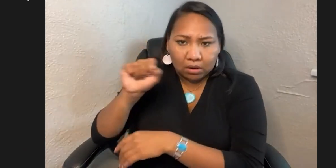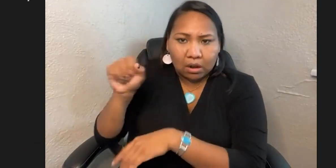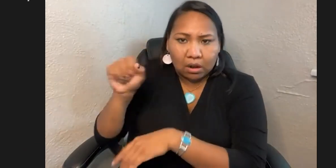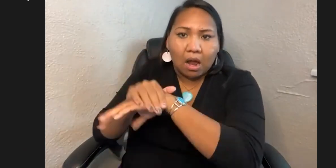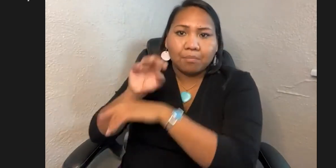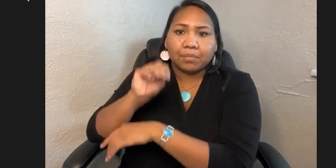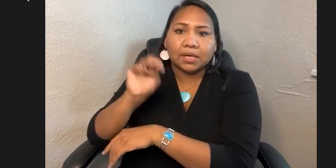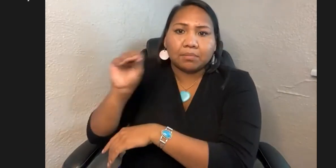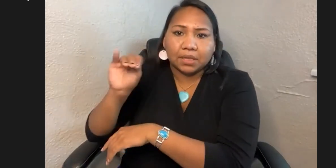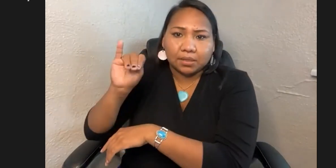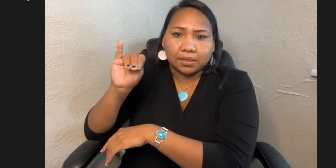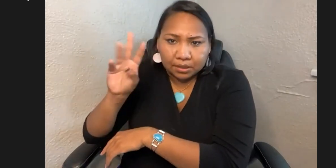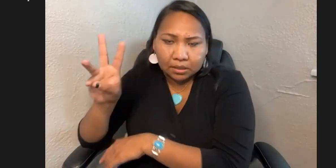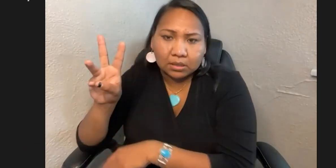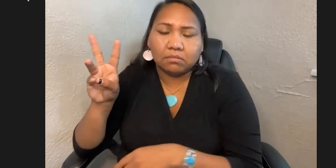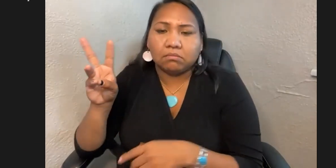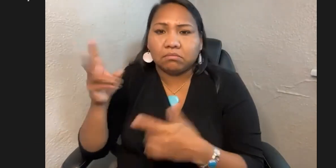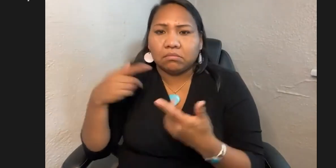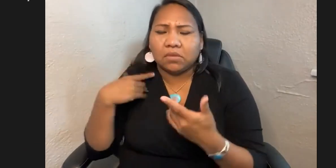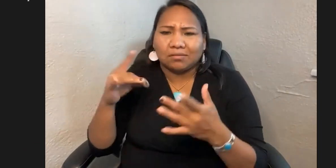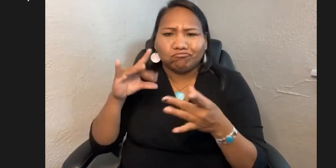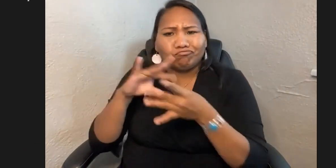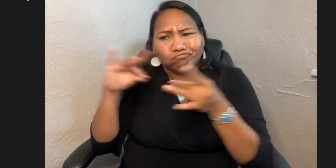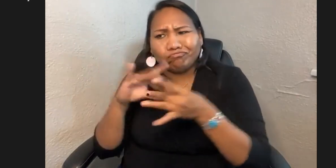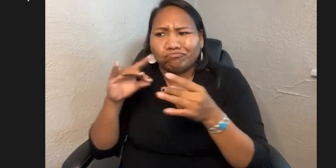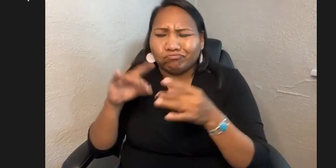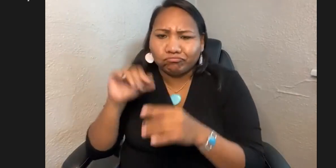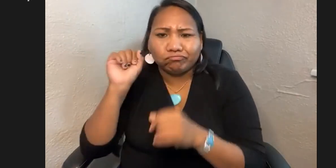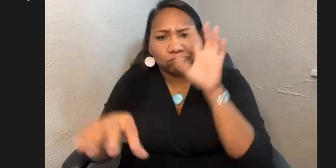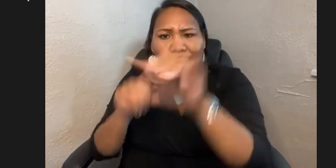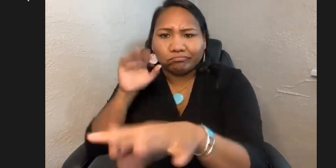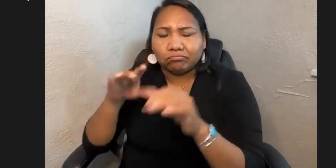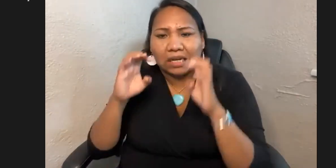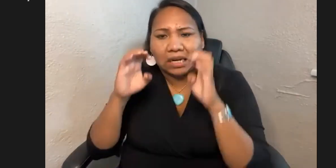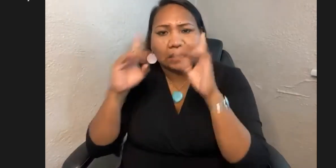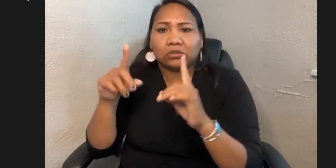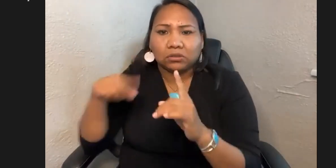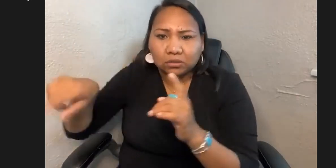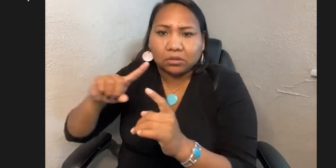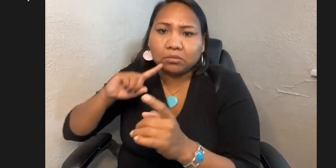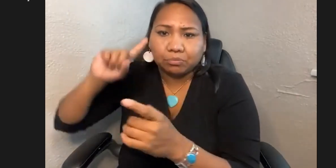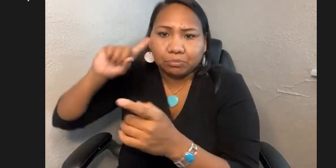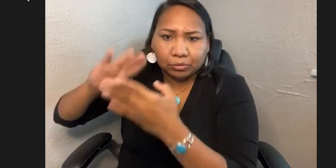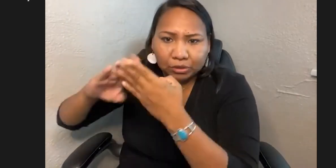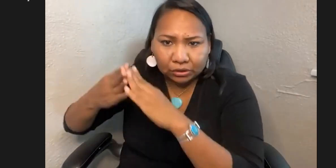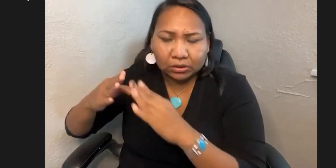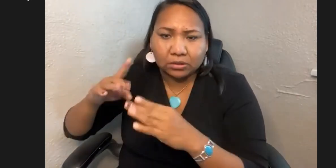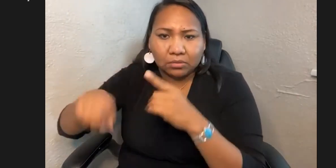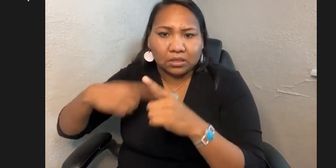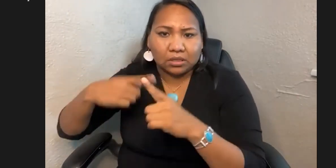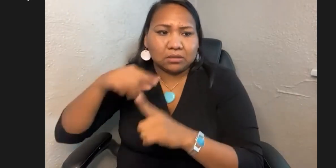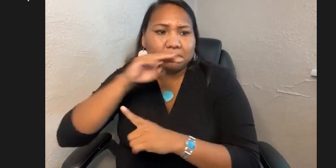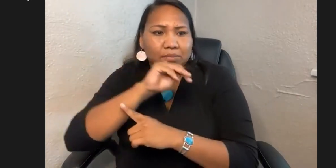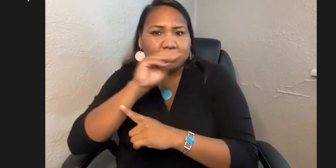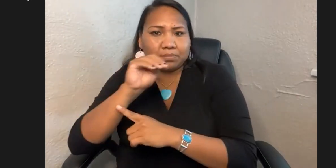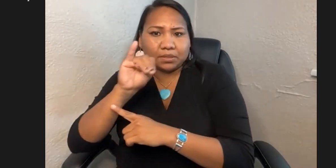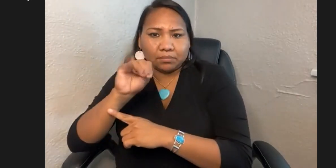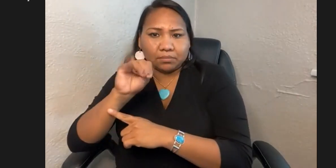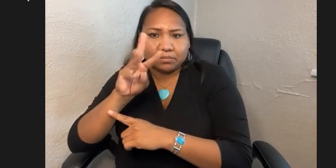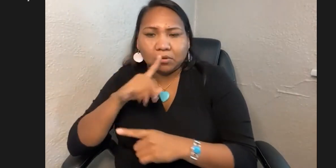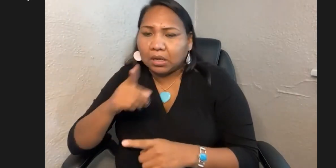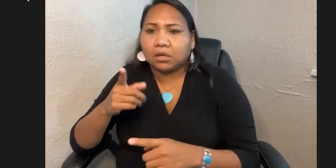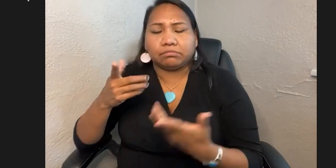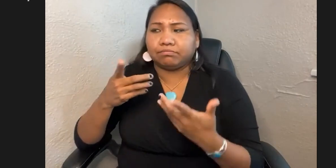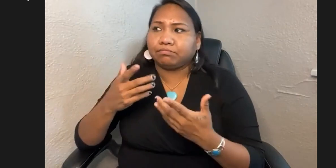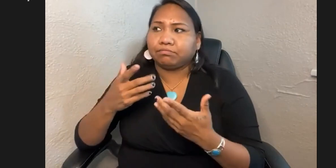offering blogs. Those are video blogs, basically. I started with topics on NMIW. Basically, what I wanted to do is I